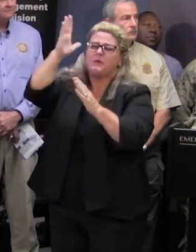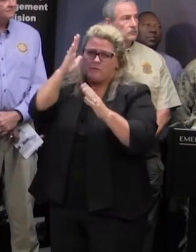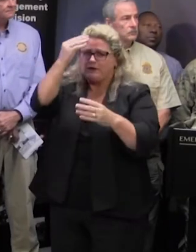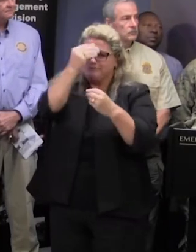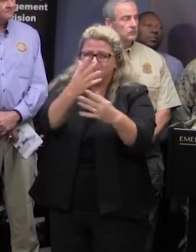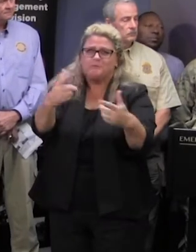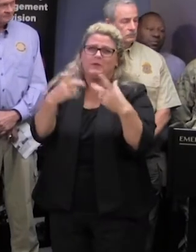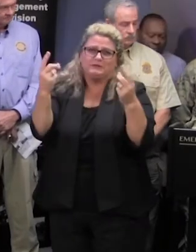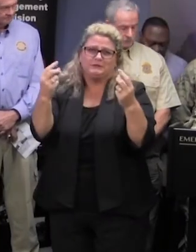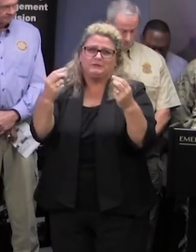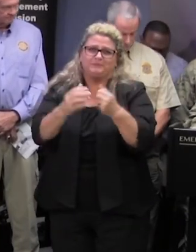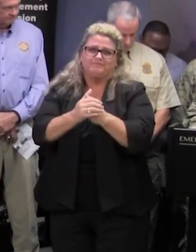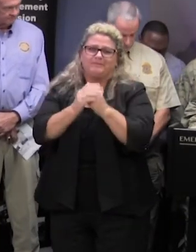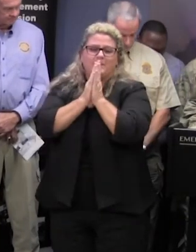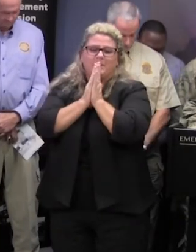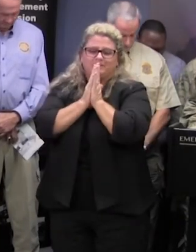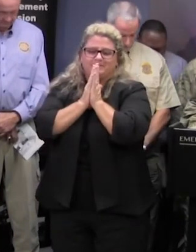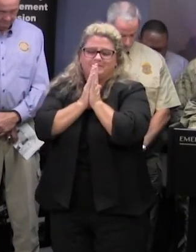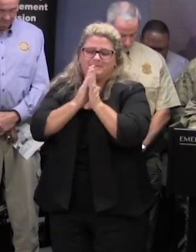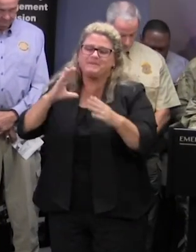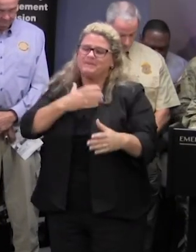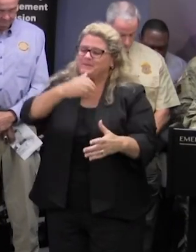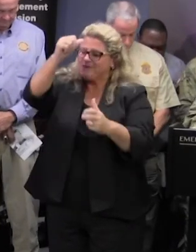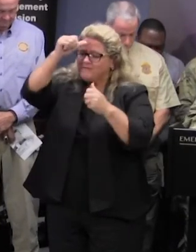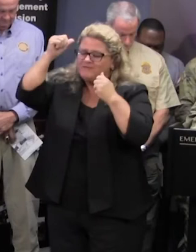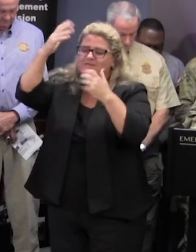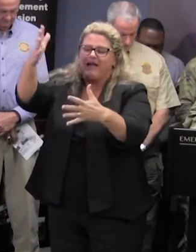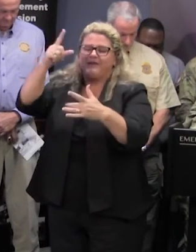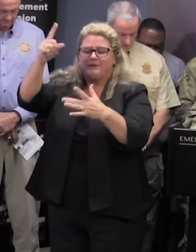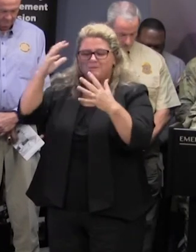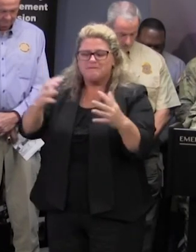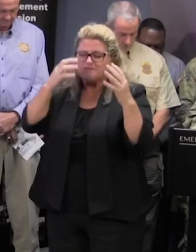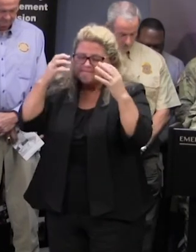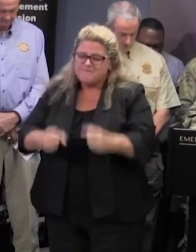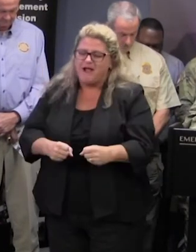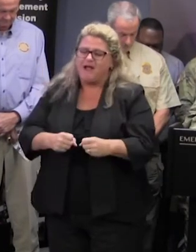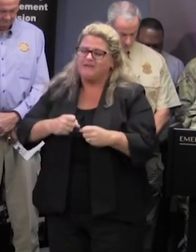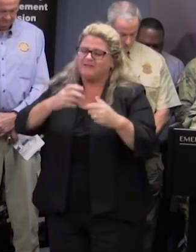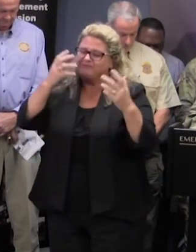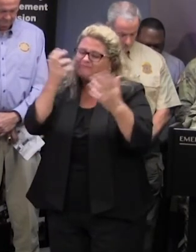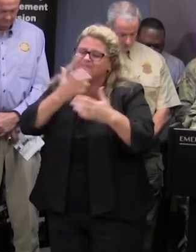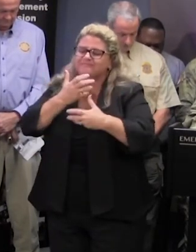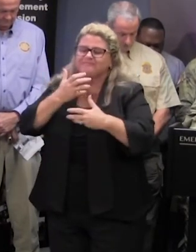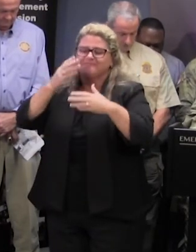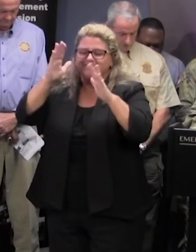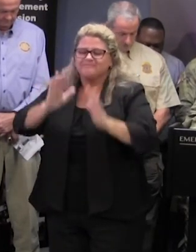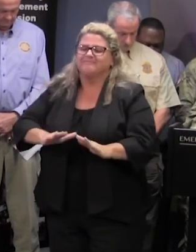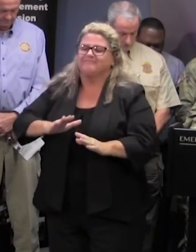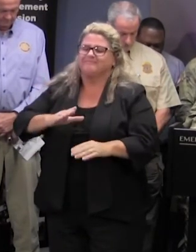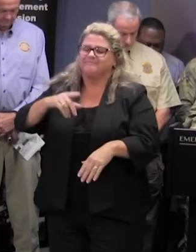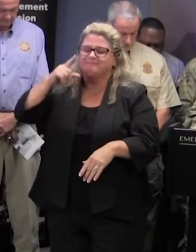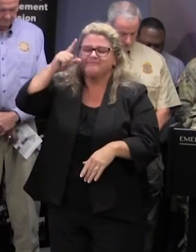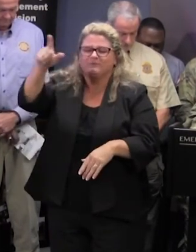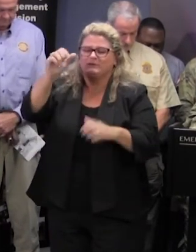let's pray together our father you're mighty you're powerful you're able to do anything but fail